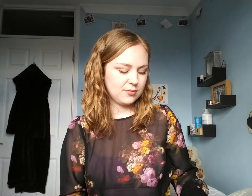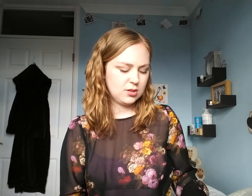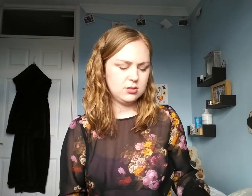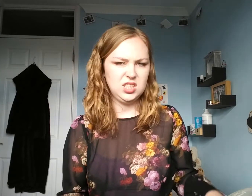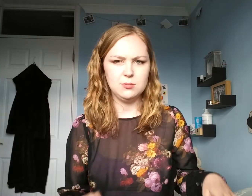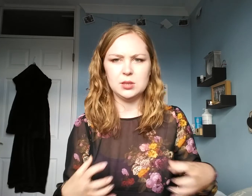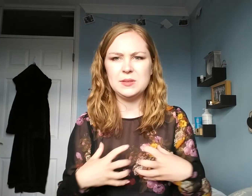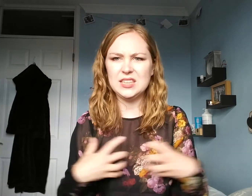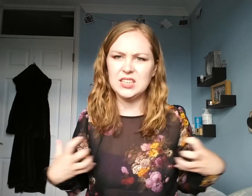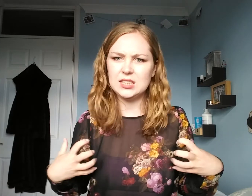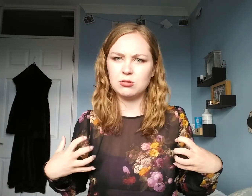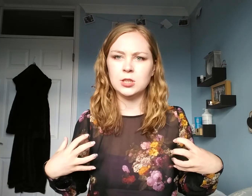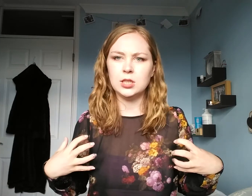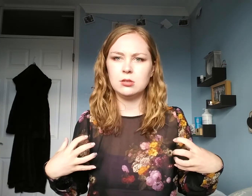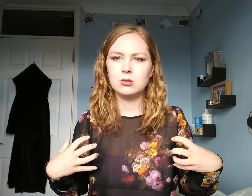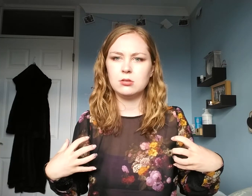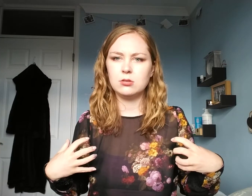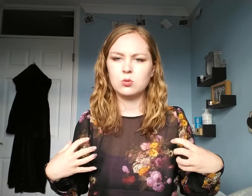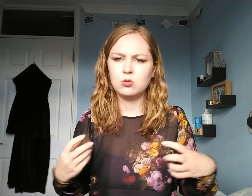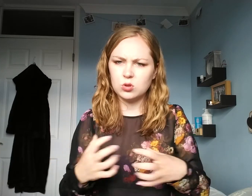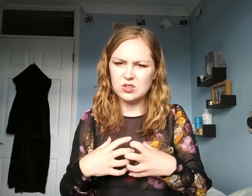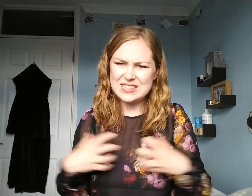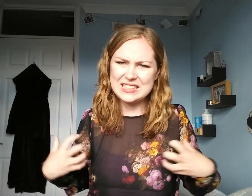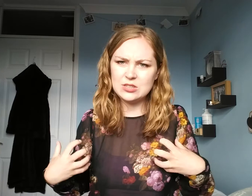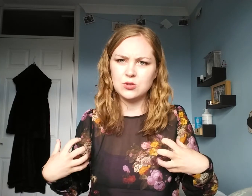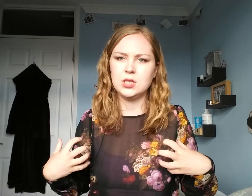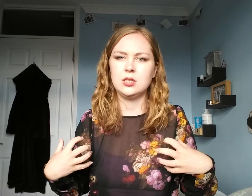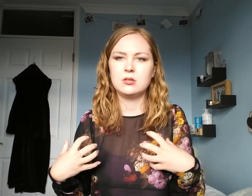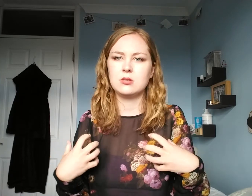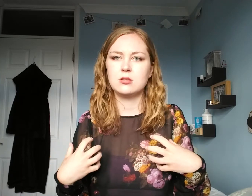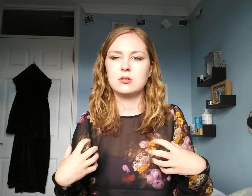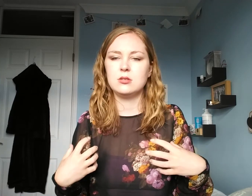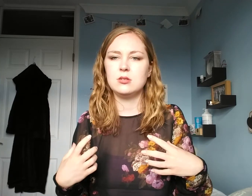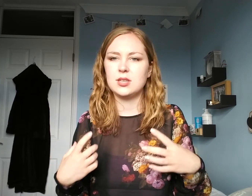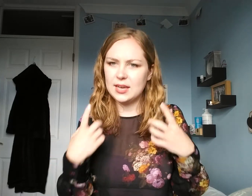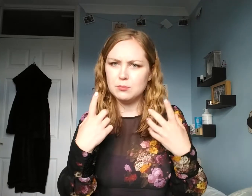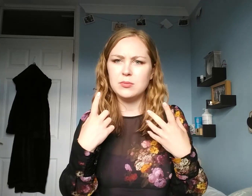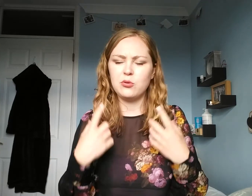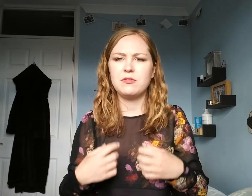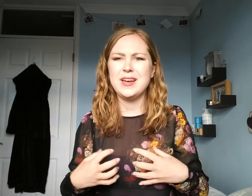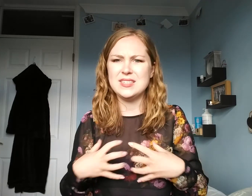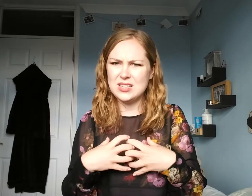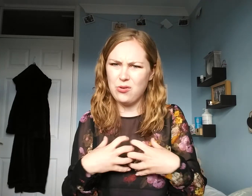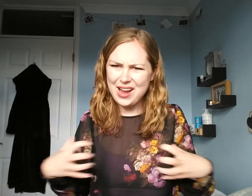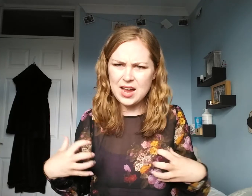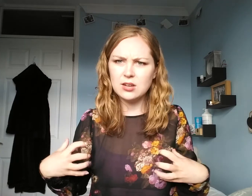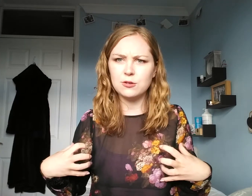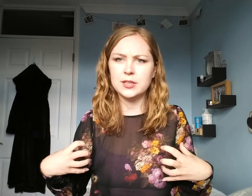You might be angry. Cross. Angry. Again, with your face. You're angry.